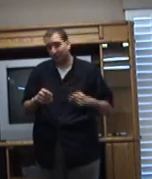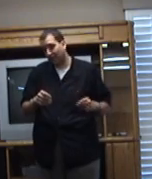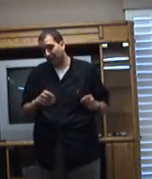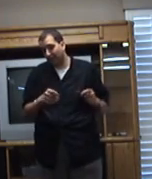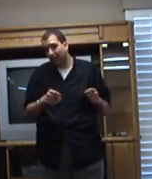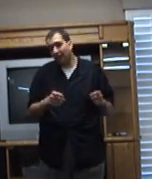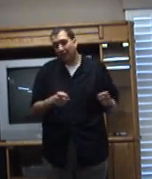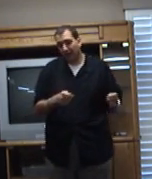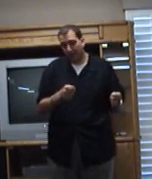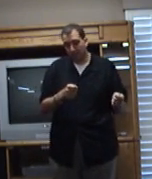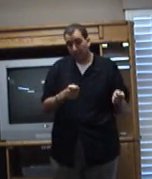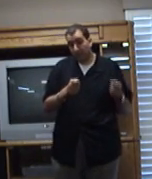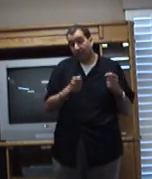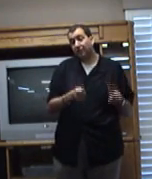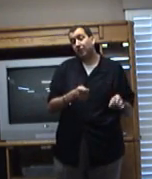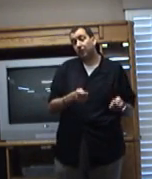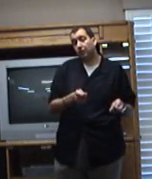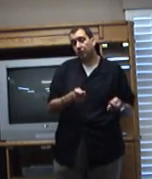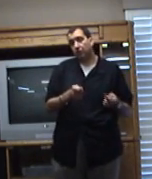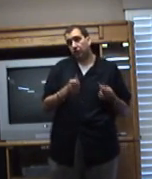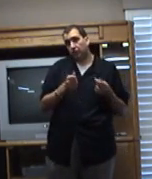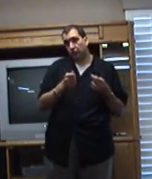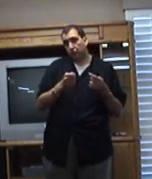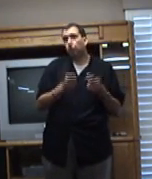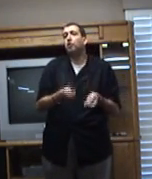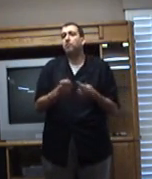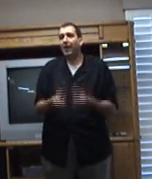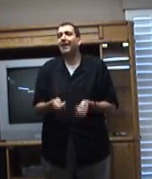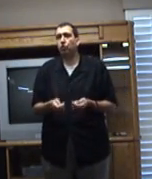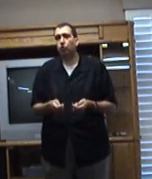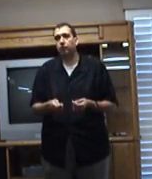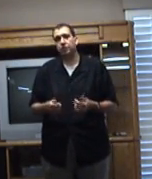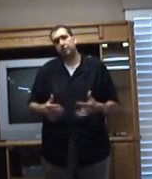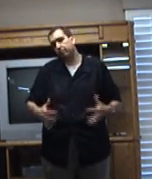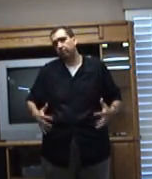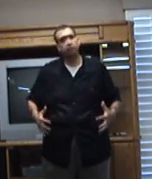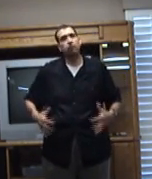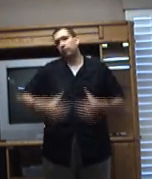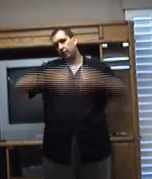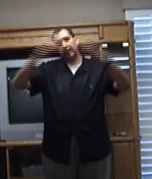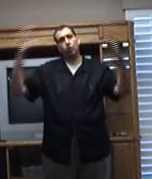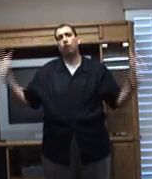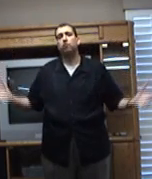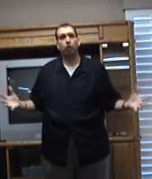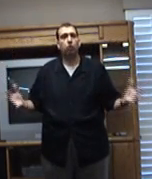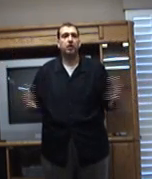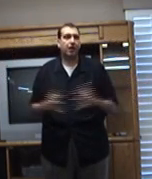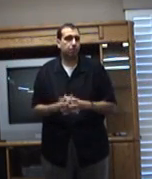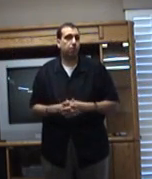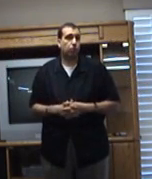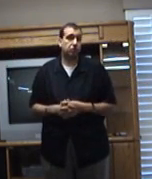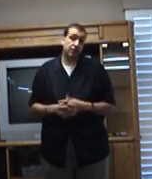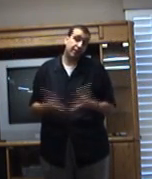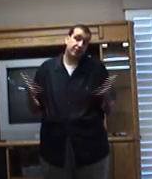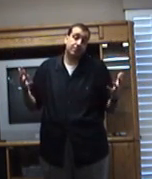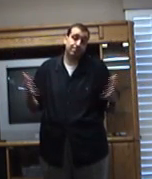hysterically. But things that you shouldn't panic over, just get overblown and out of proportion. that's